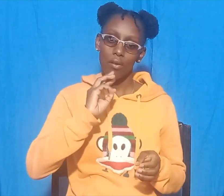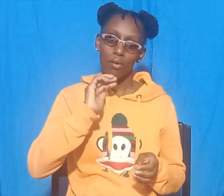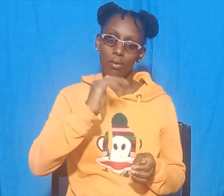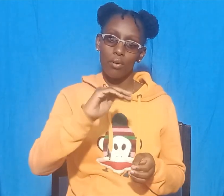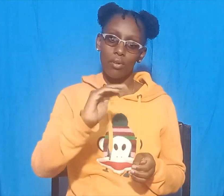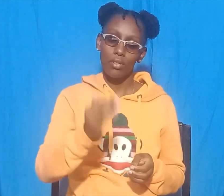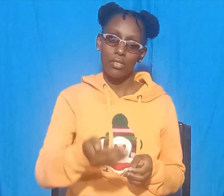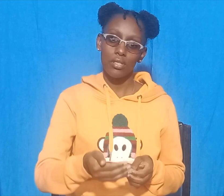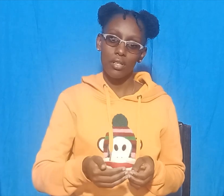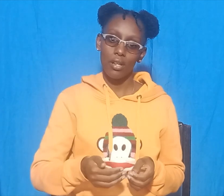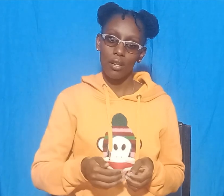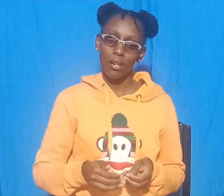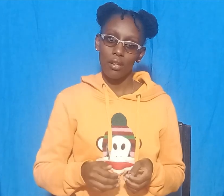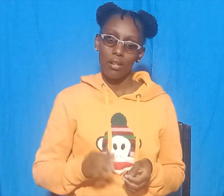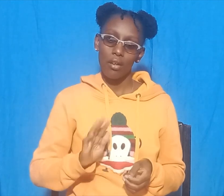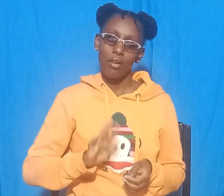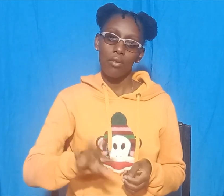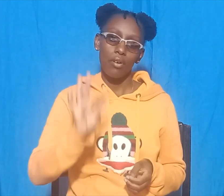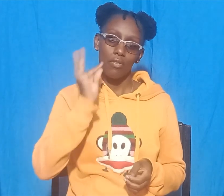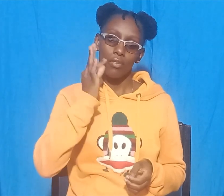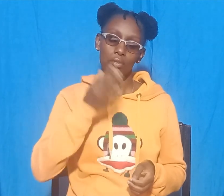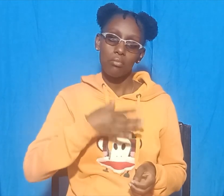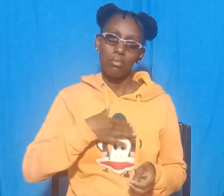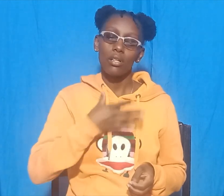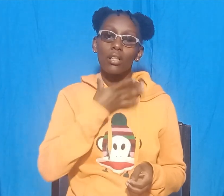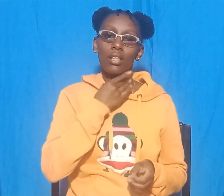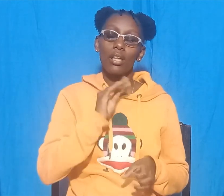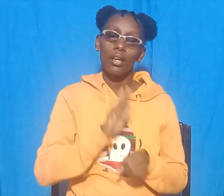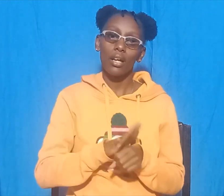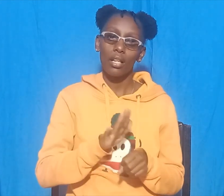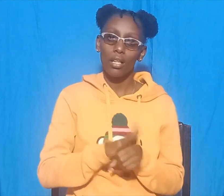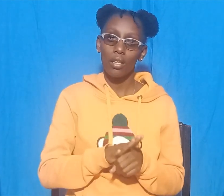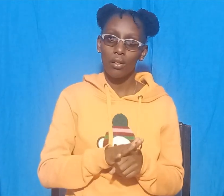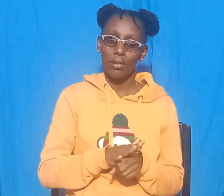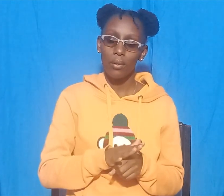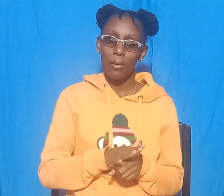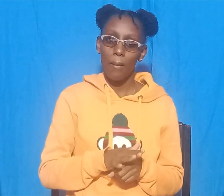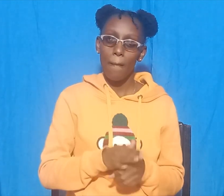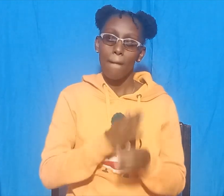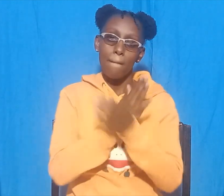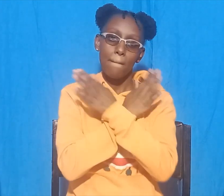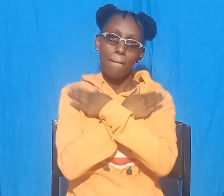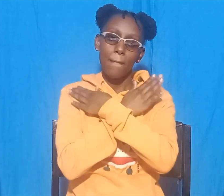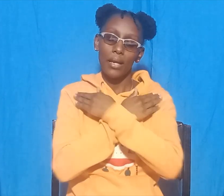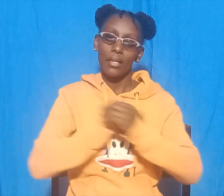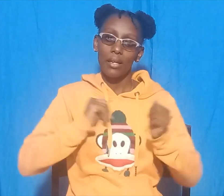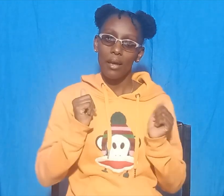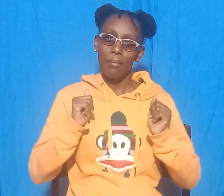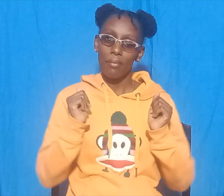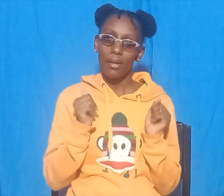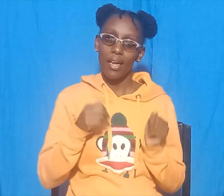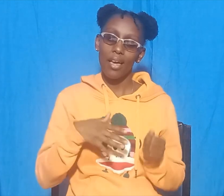I like your fruit very much. The monkey was happy to be a friend of the crocodile